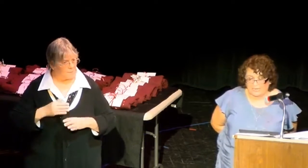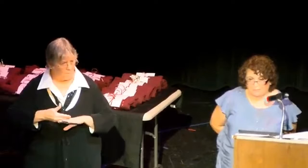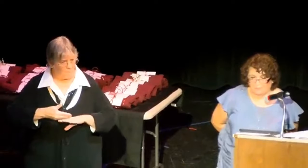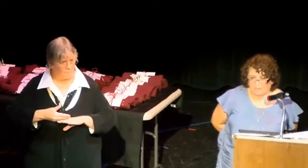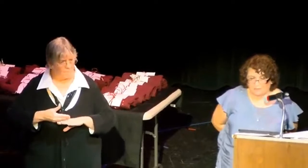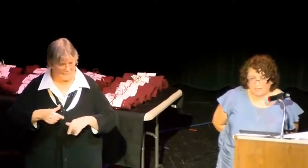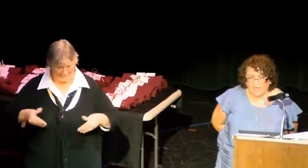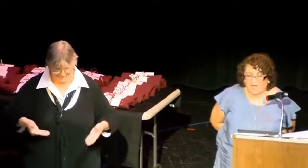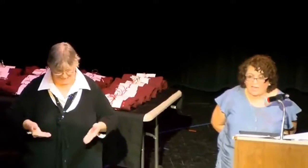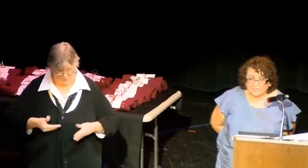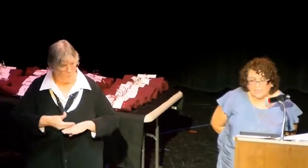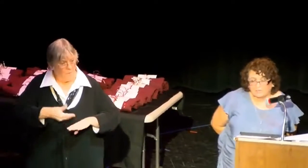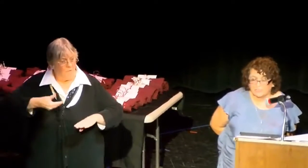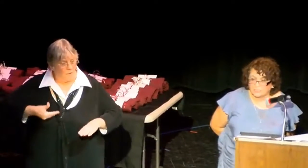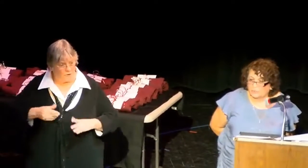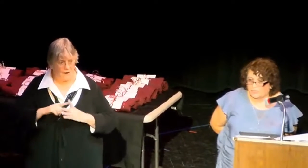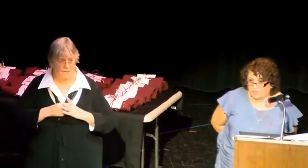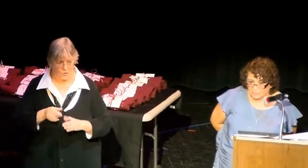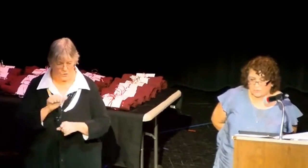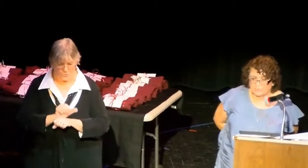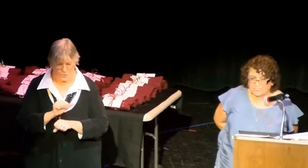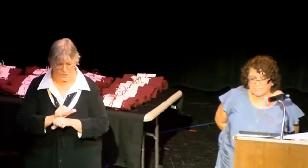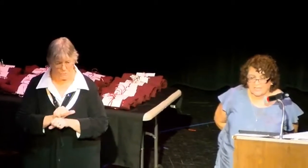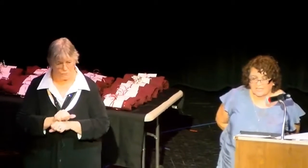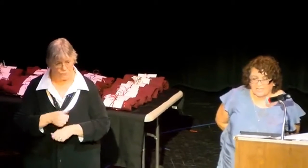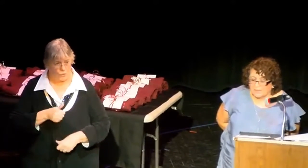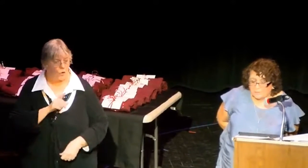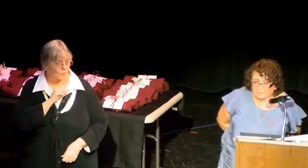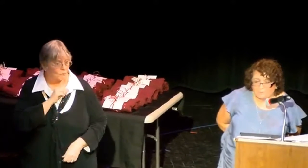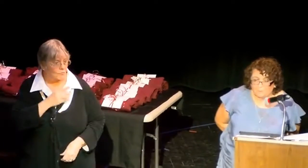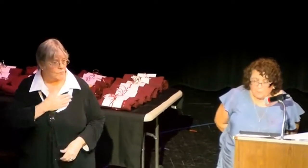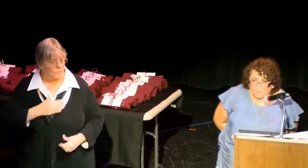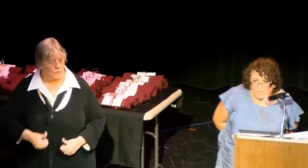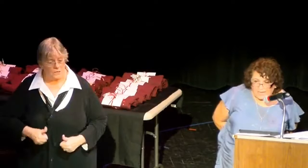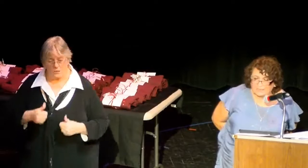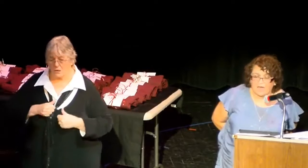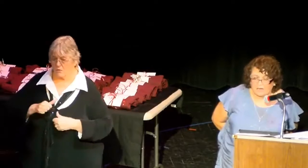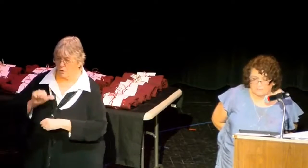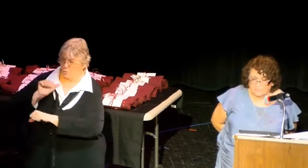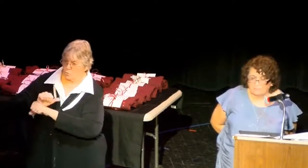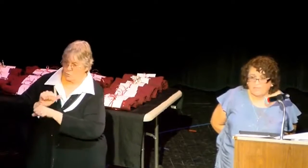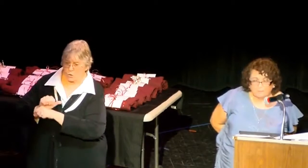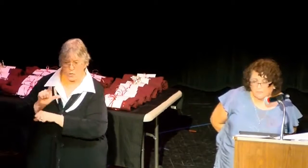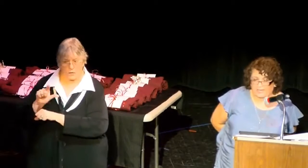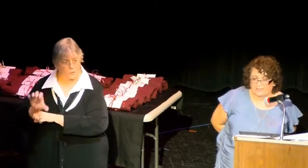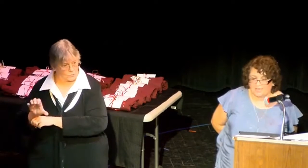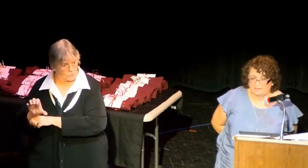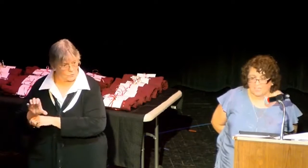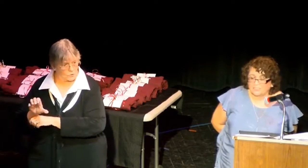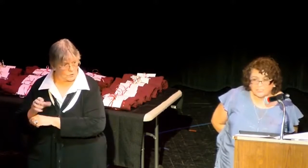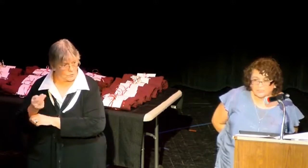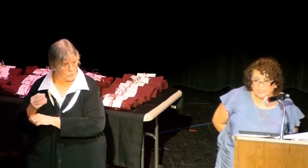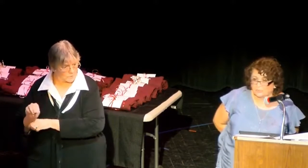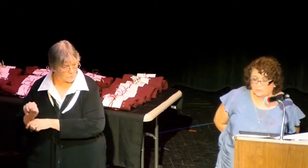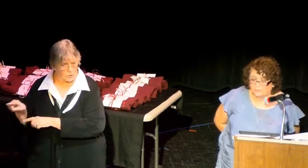working at Amy Bill. I had left a school in Las Cruces that I loved, people that I